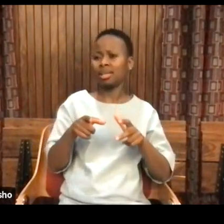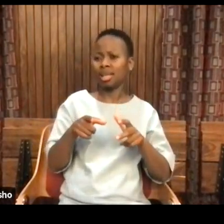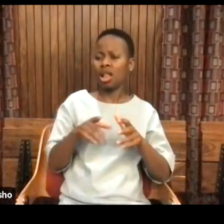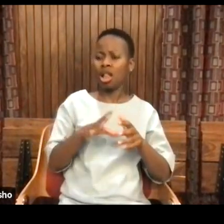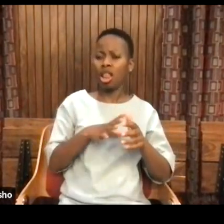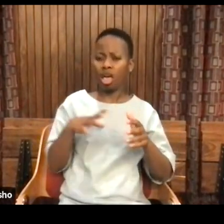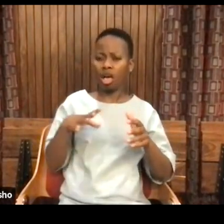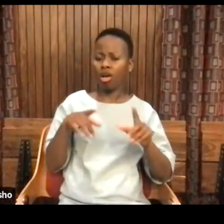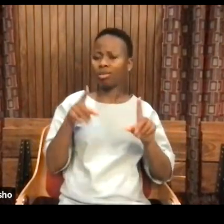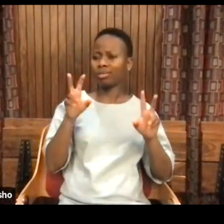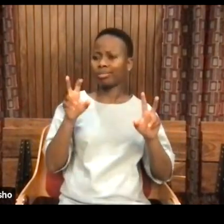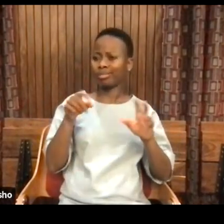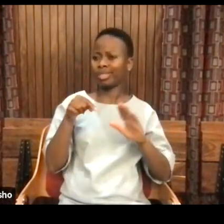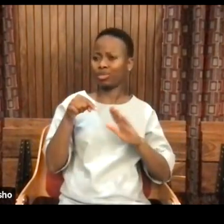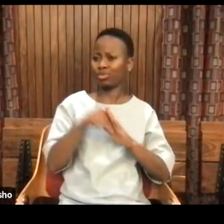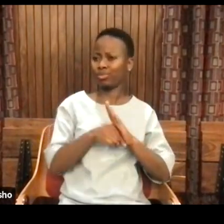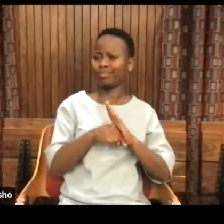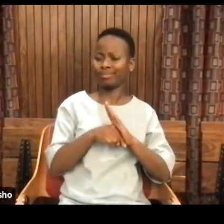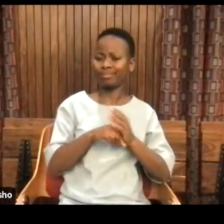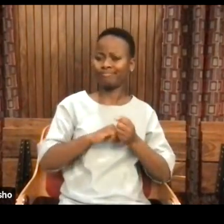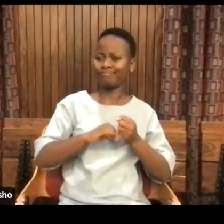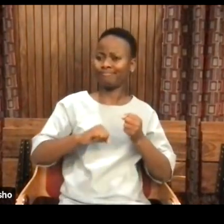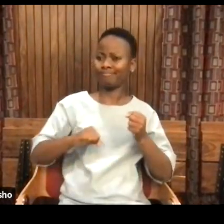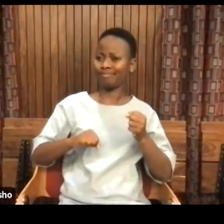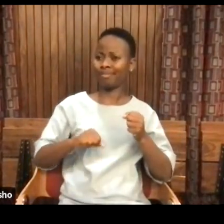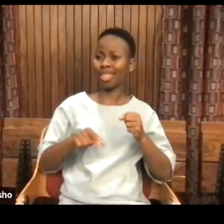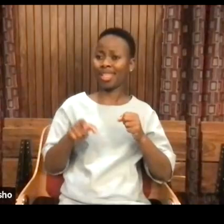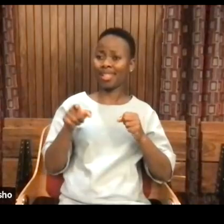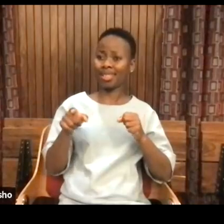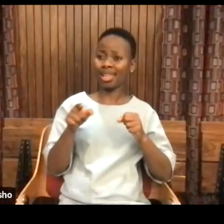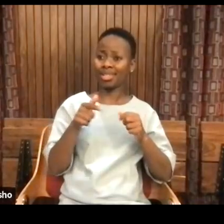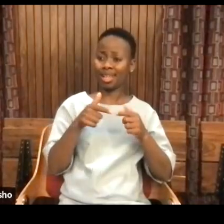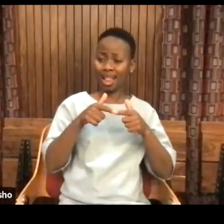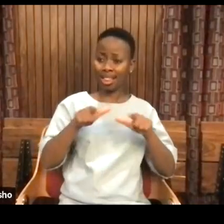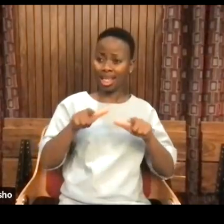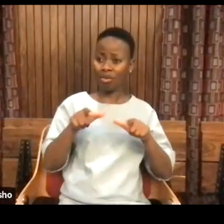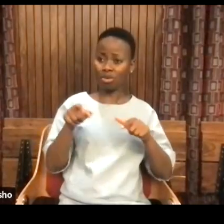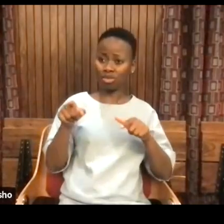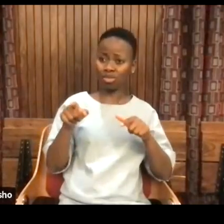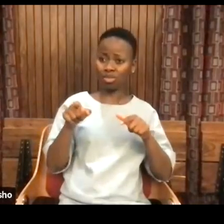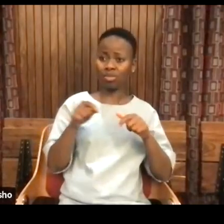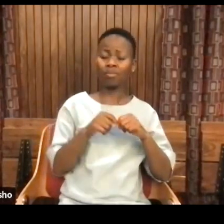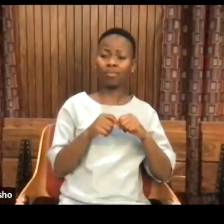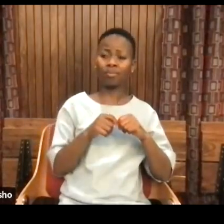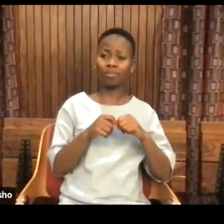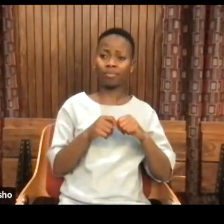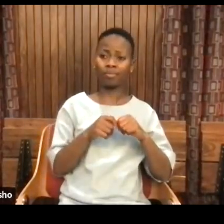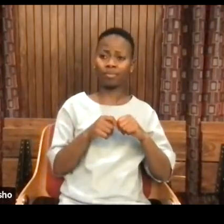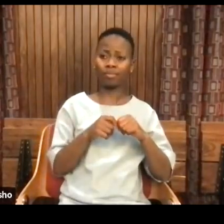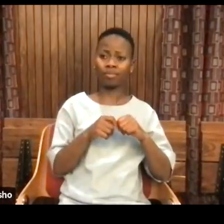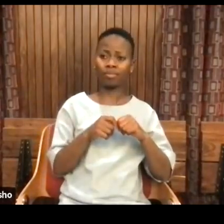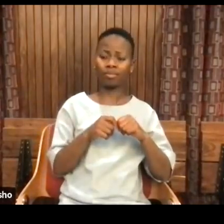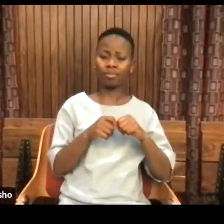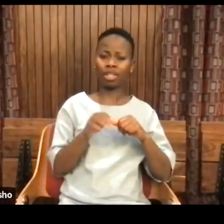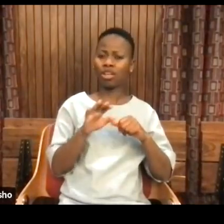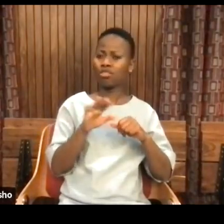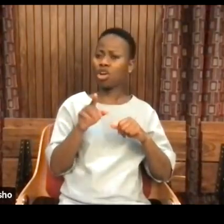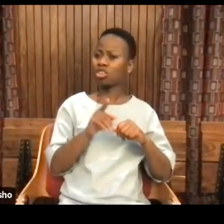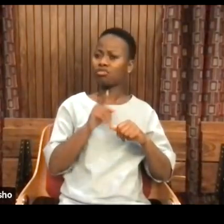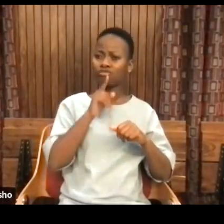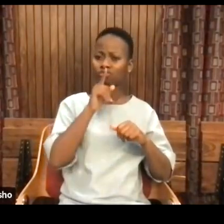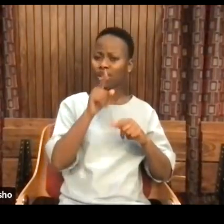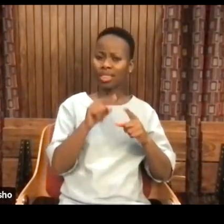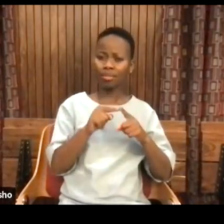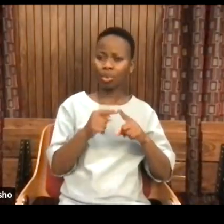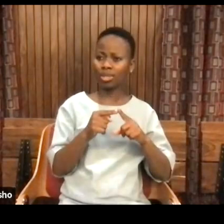that's a language that strikes me as not really the point.